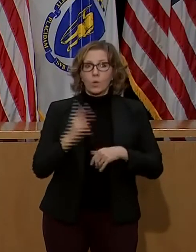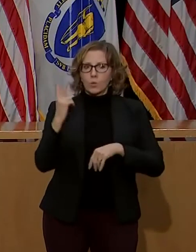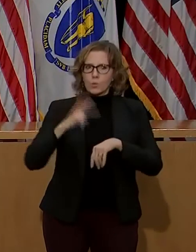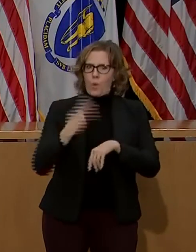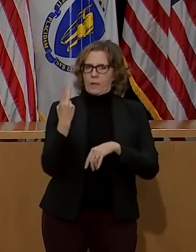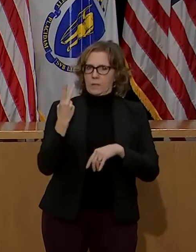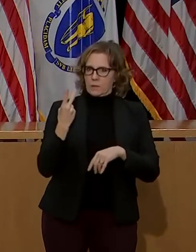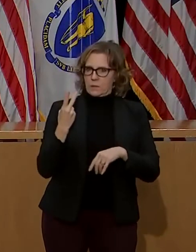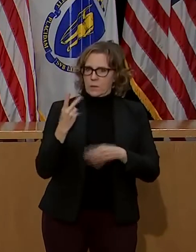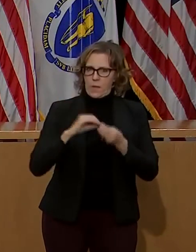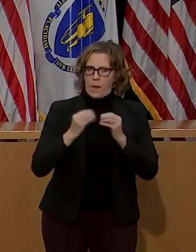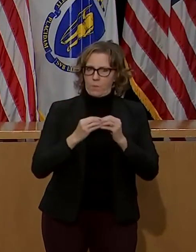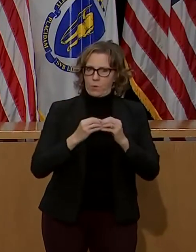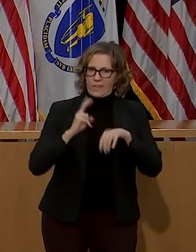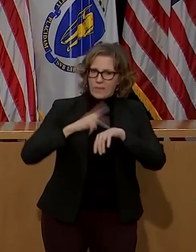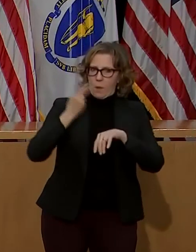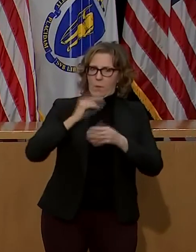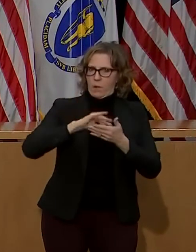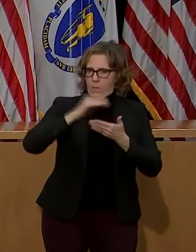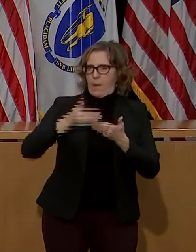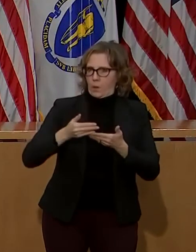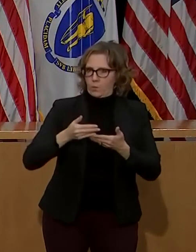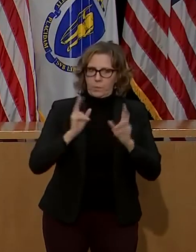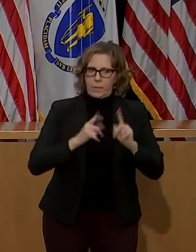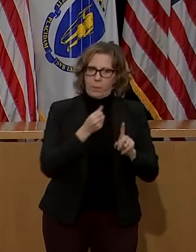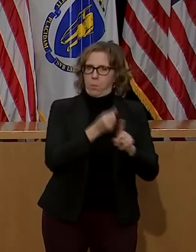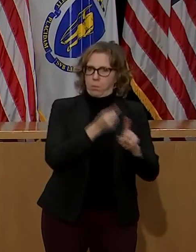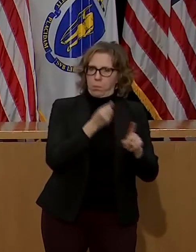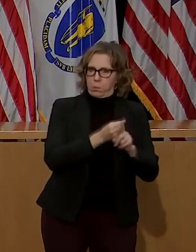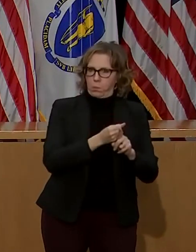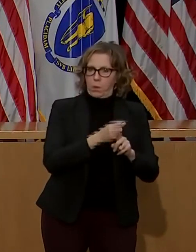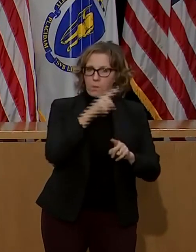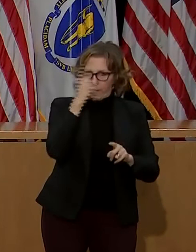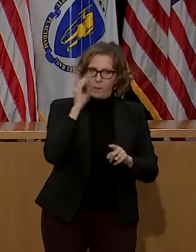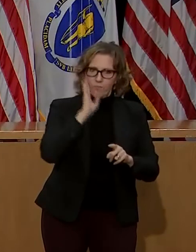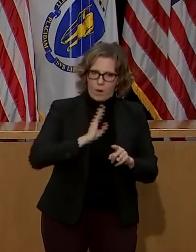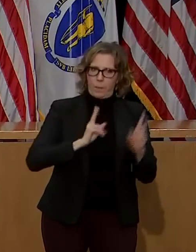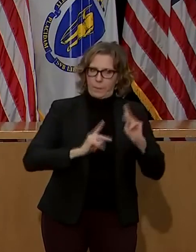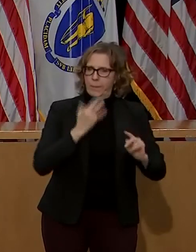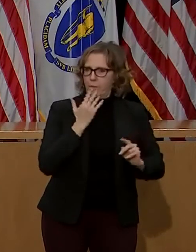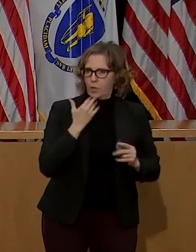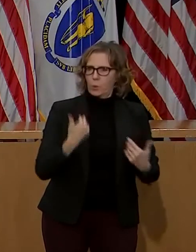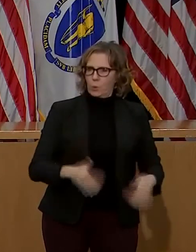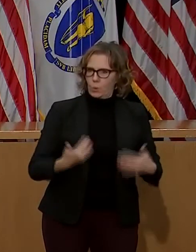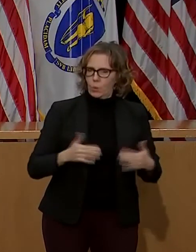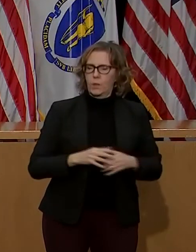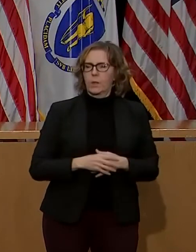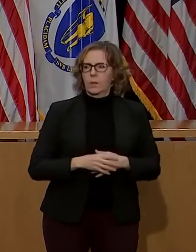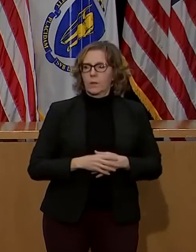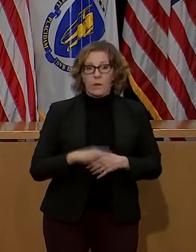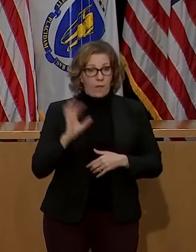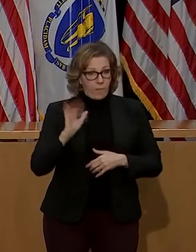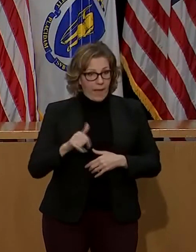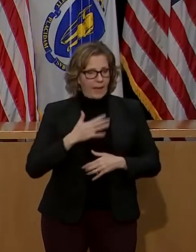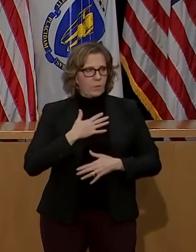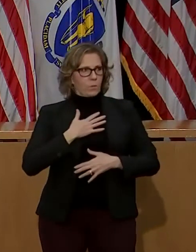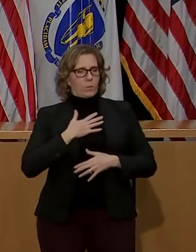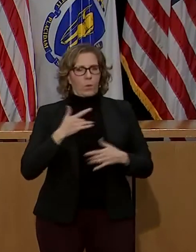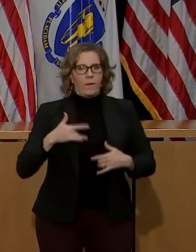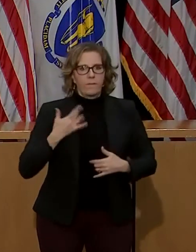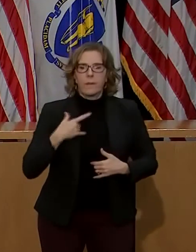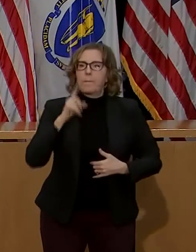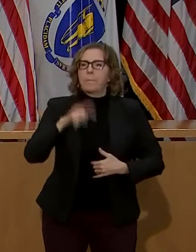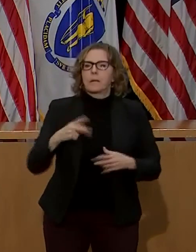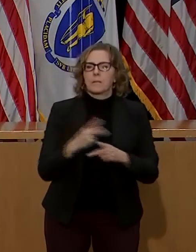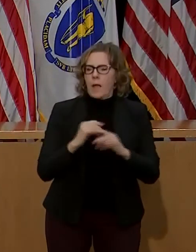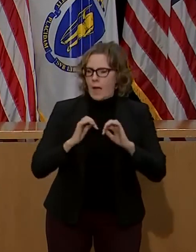across the country and here in Massachusetts. With that stark data in front of us, we understood that an equity lens needed to